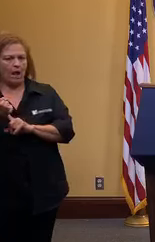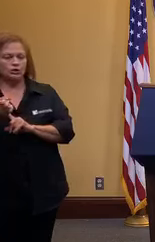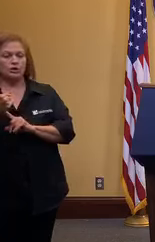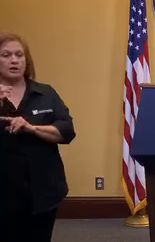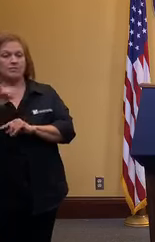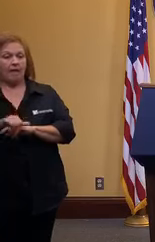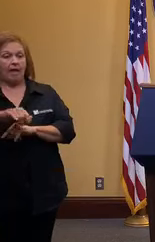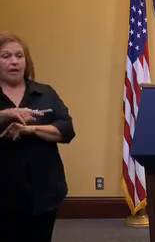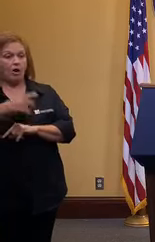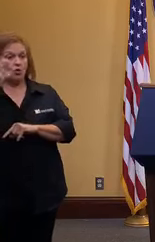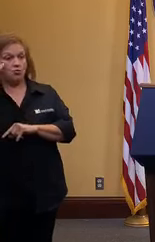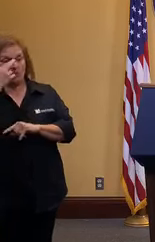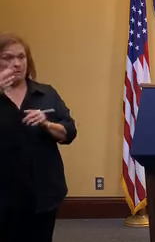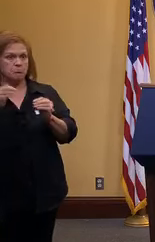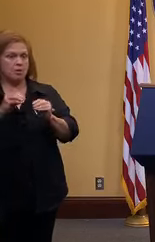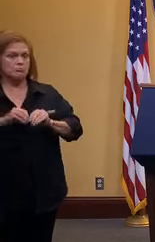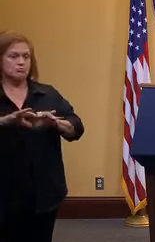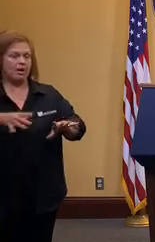spreader of it